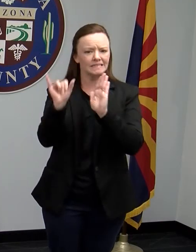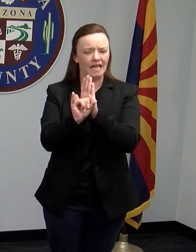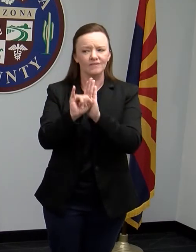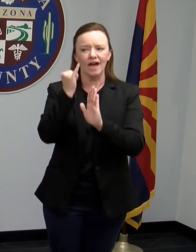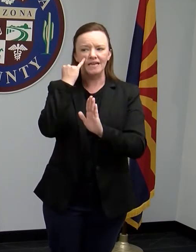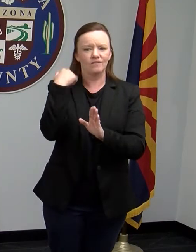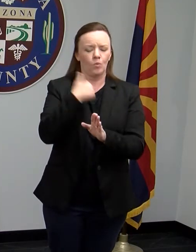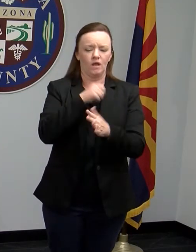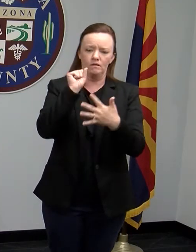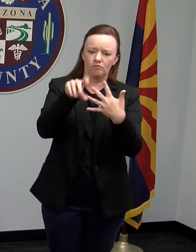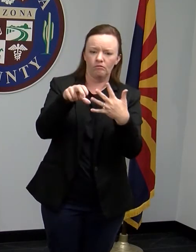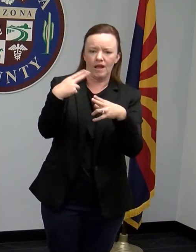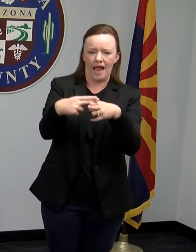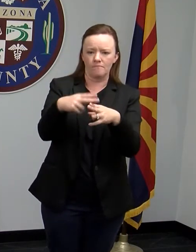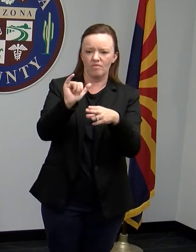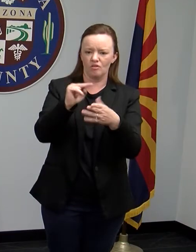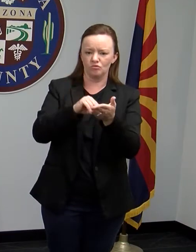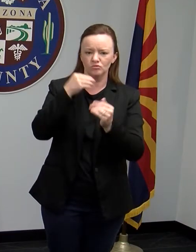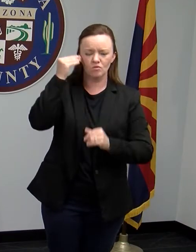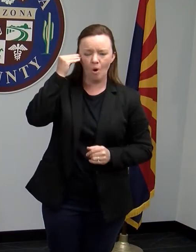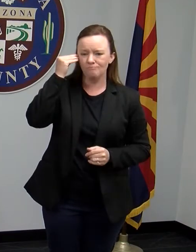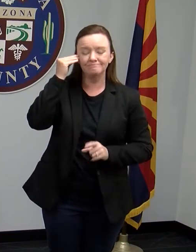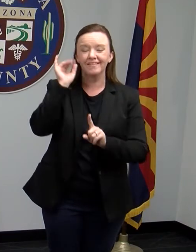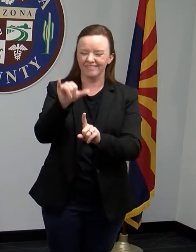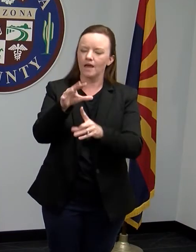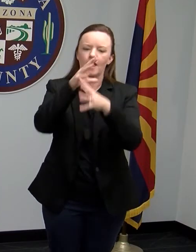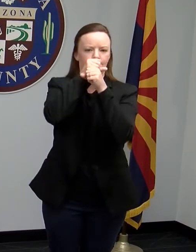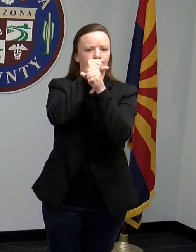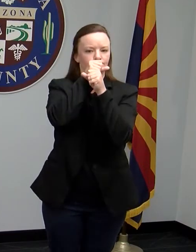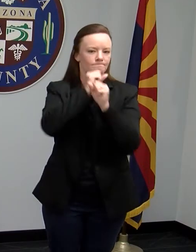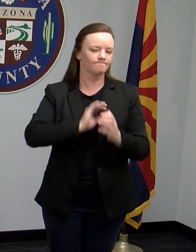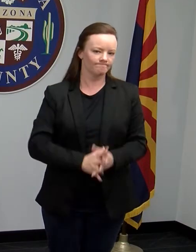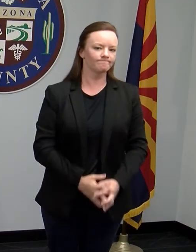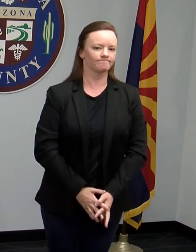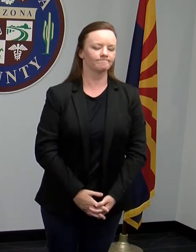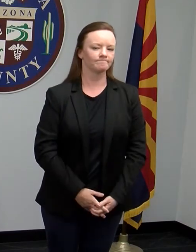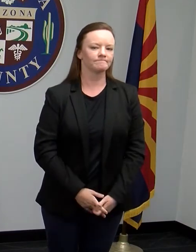the name of the nursing home, is therefore not considered public record.